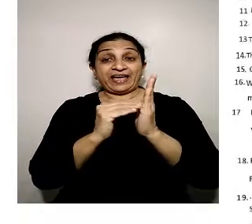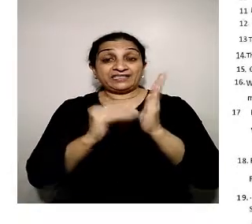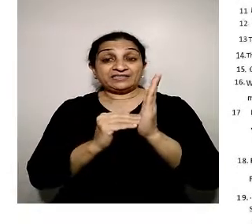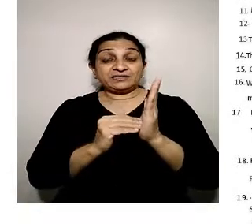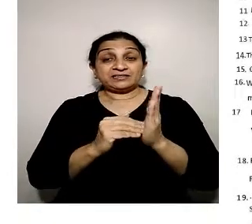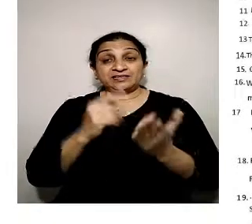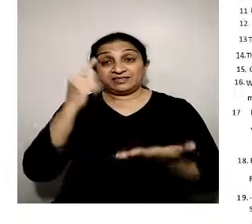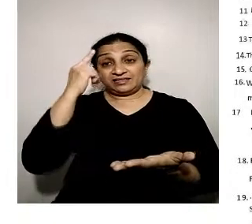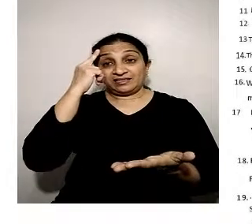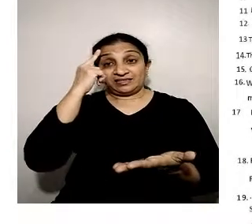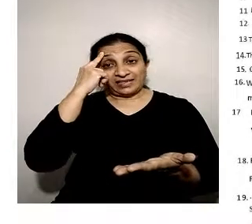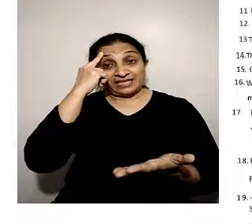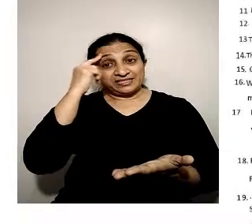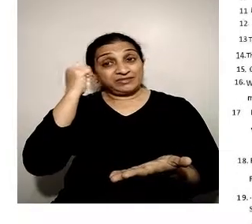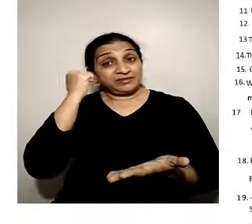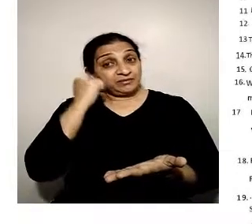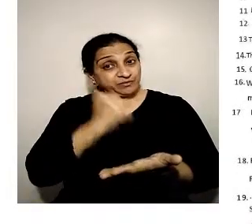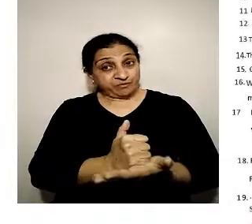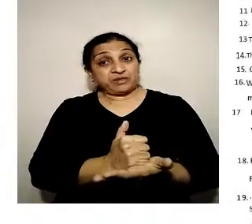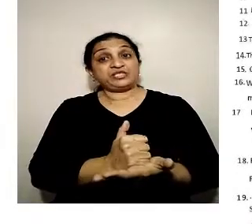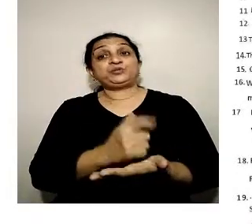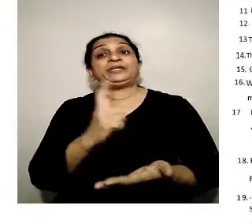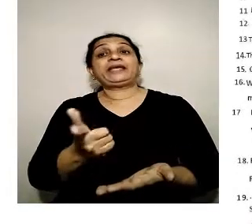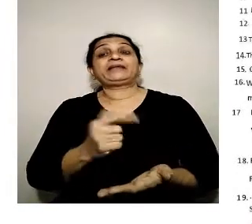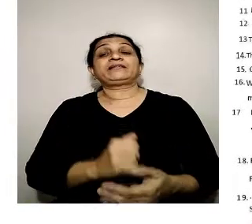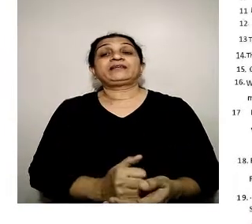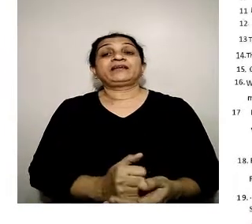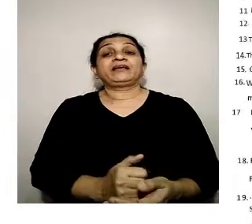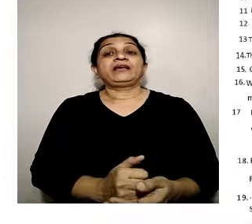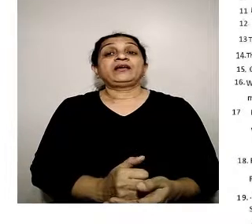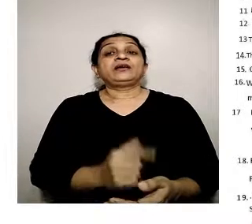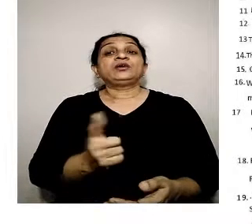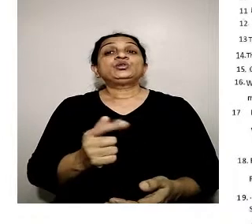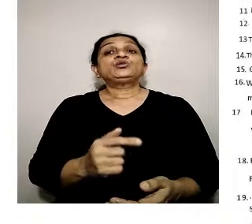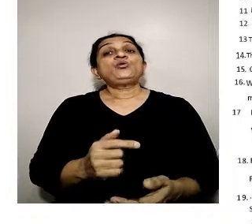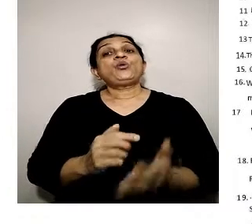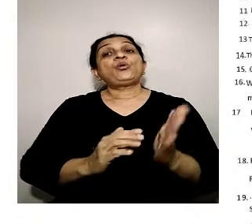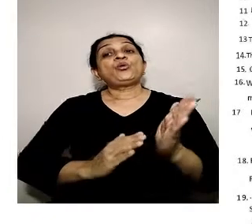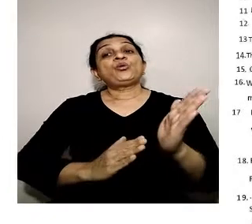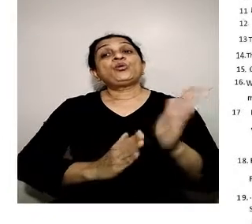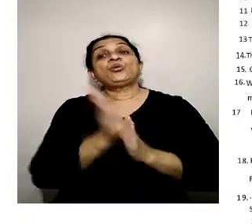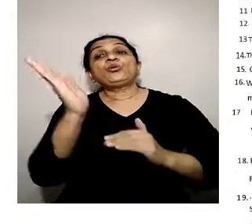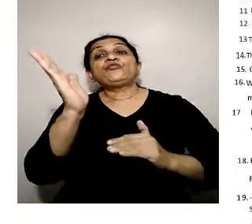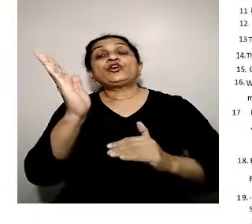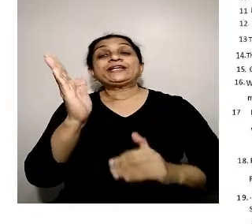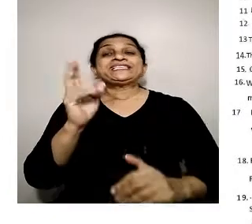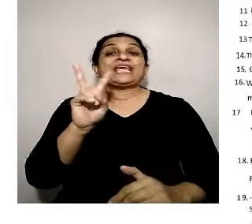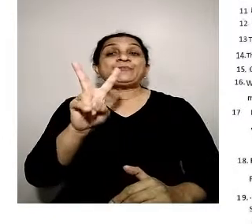Factors that determine escape velocity are